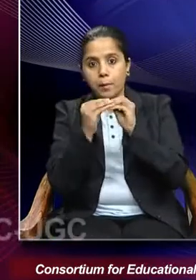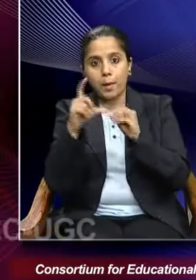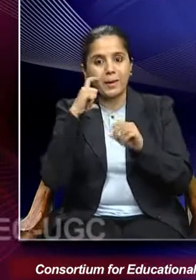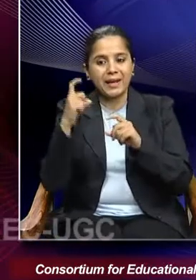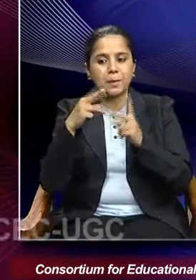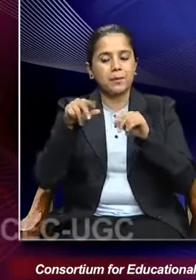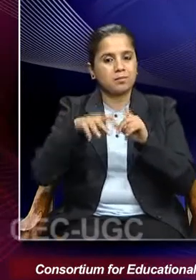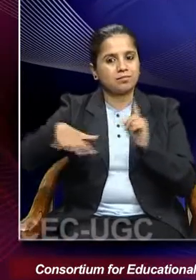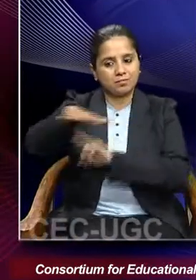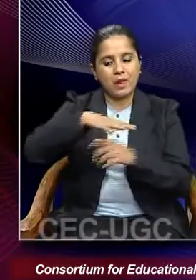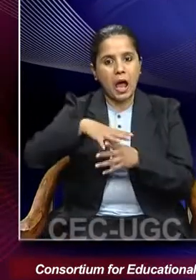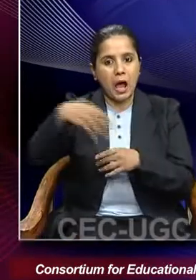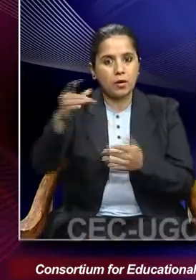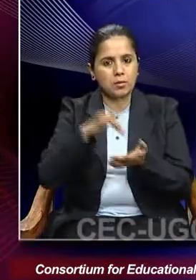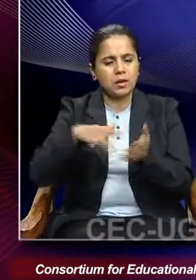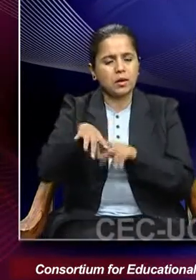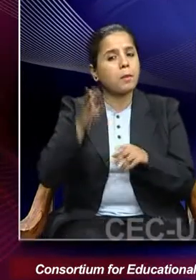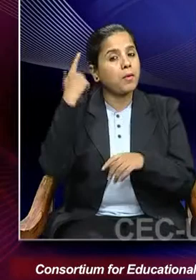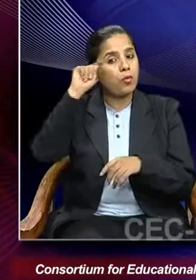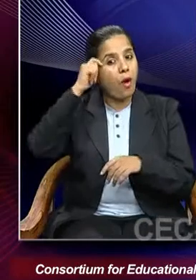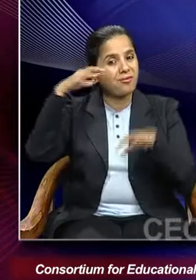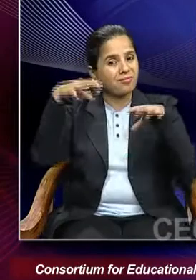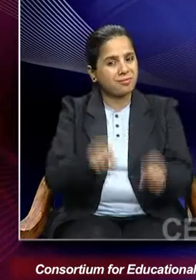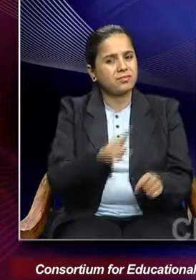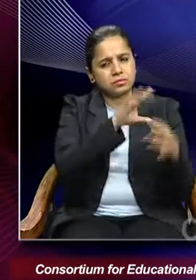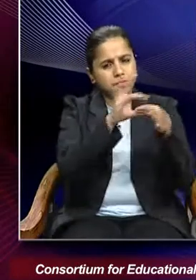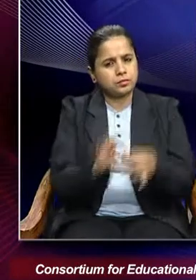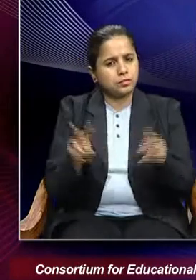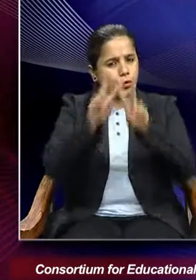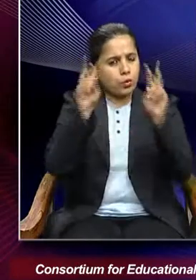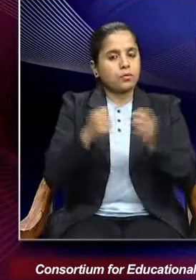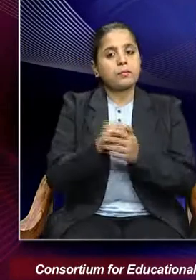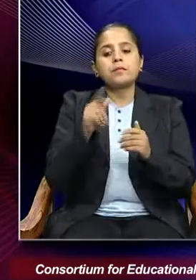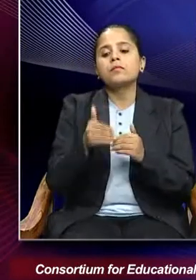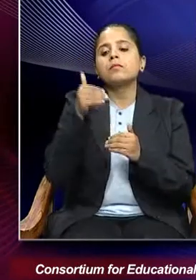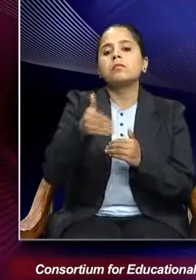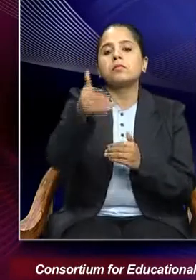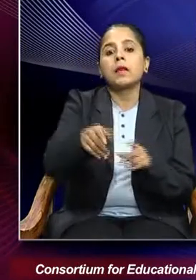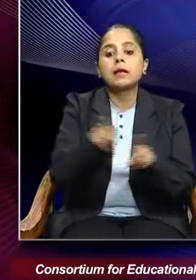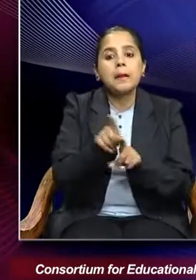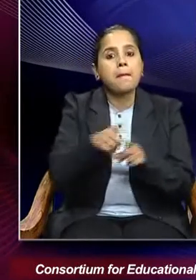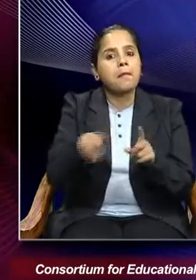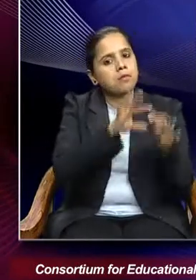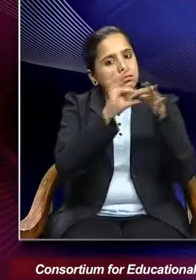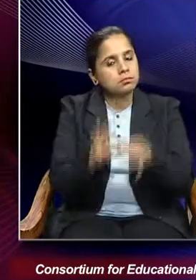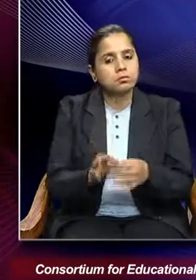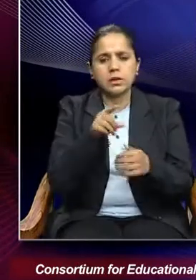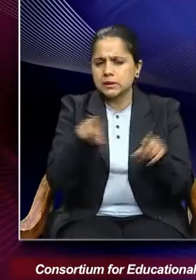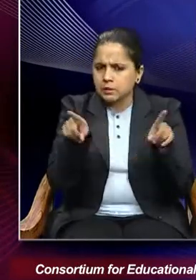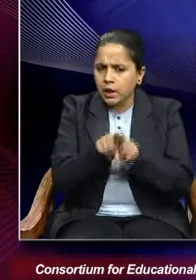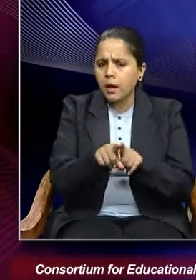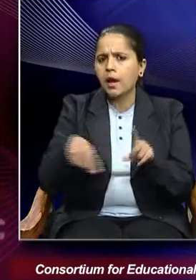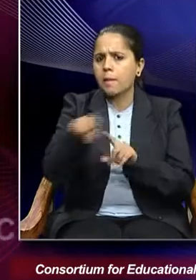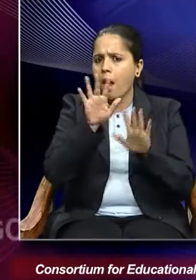in the colonial context and in the subsequent periods also. It also takes